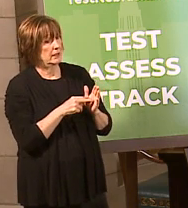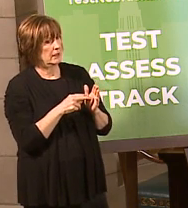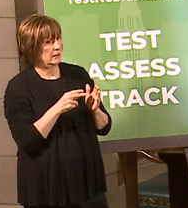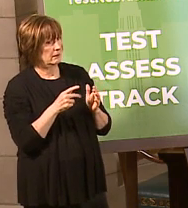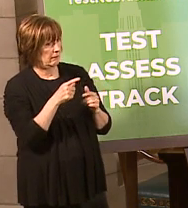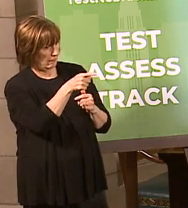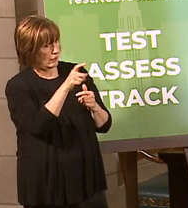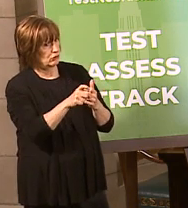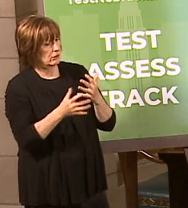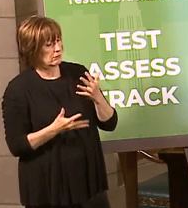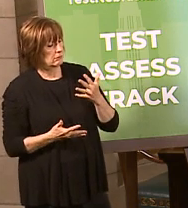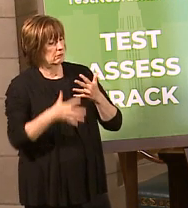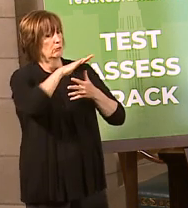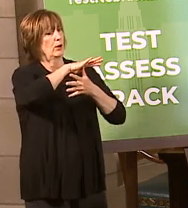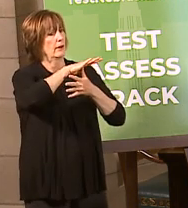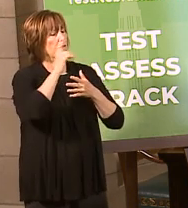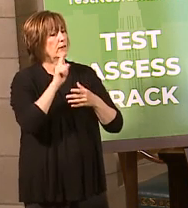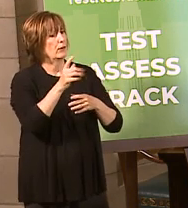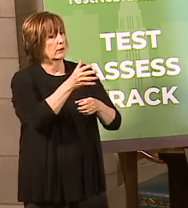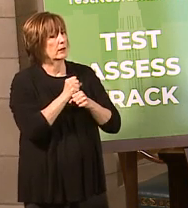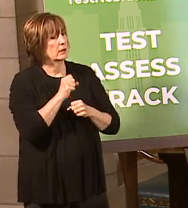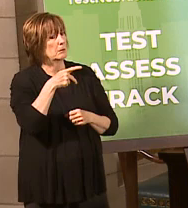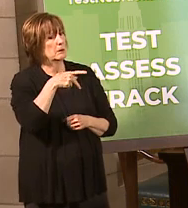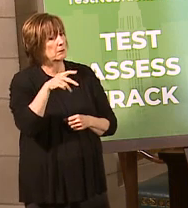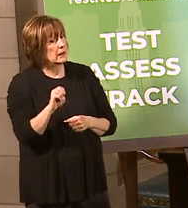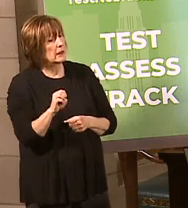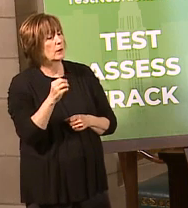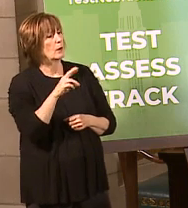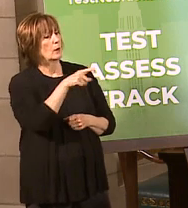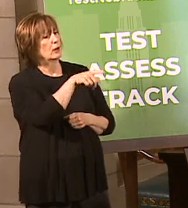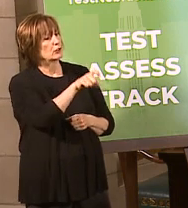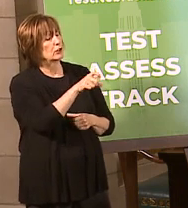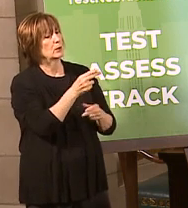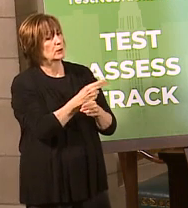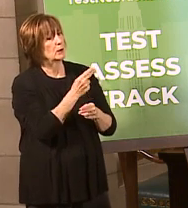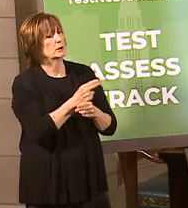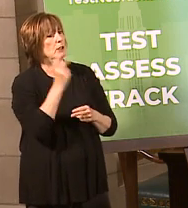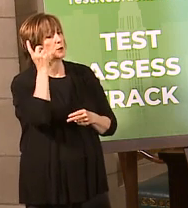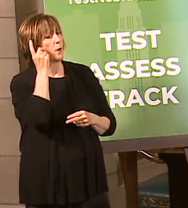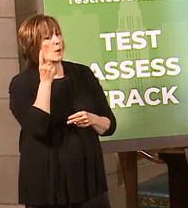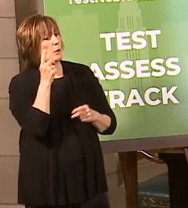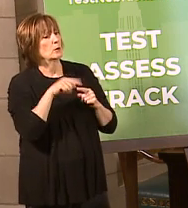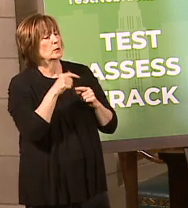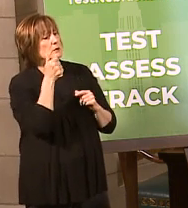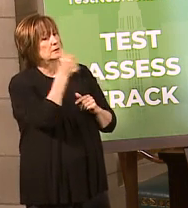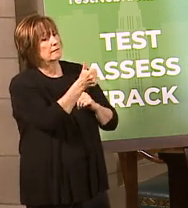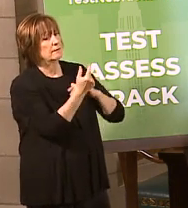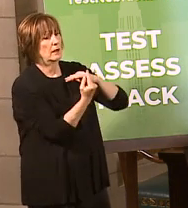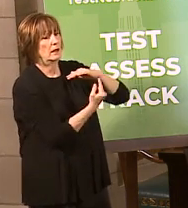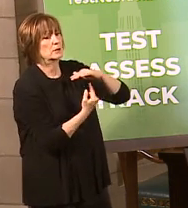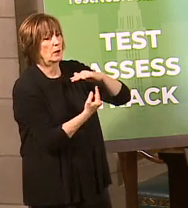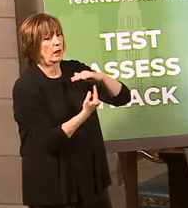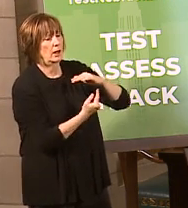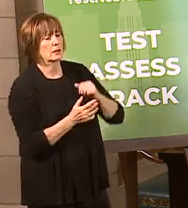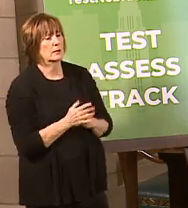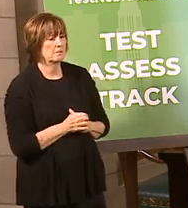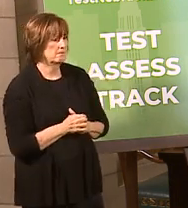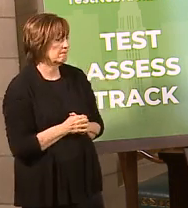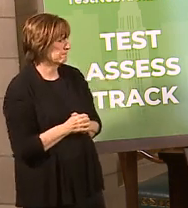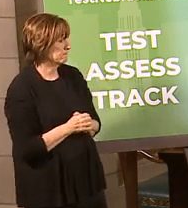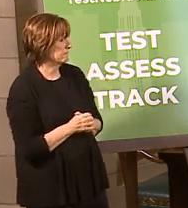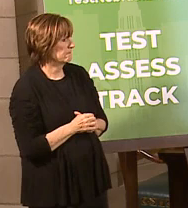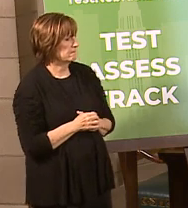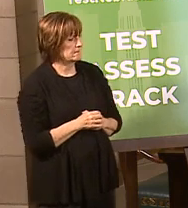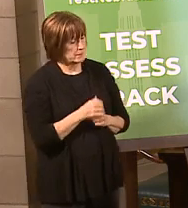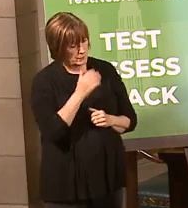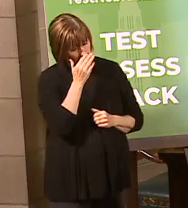or to utilize the dorms and that sort of thing to self-isolate? So the question was, does the